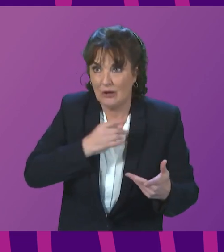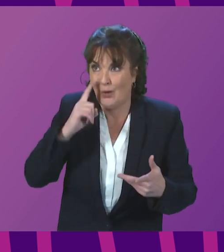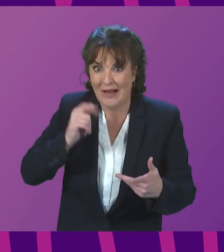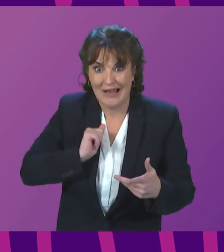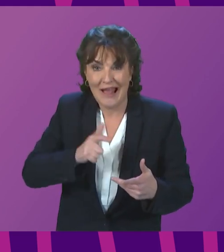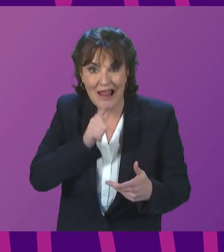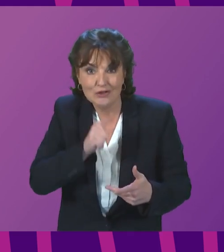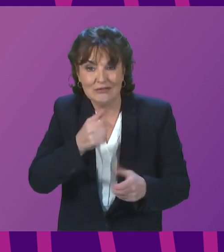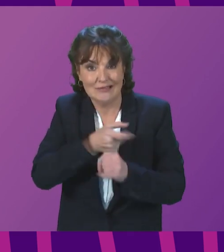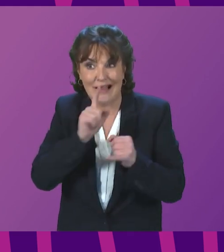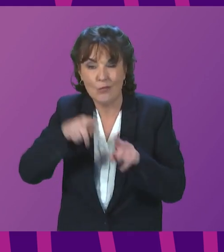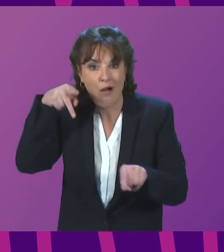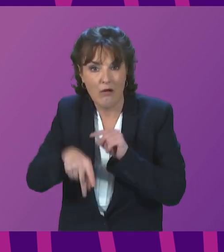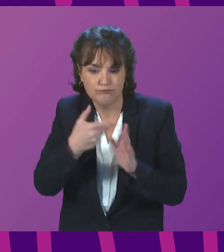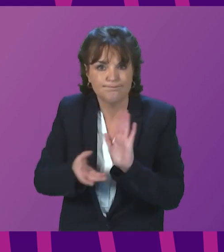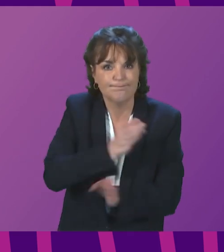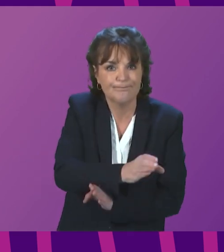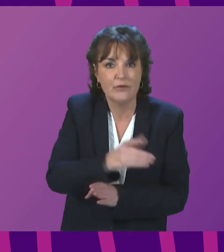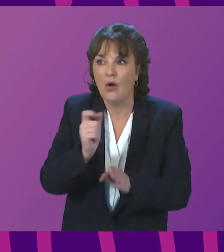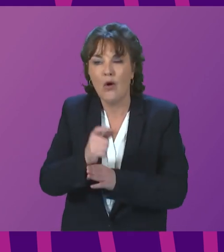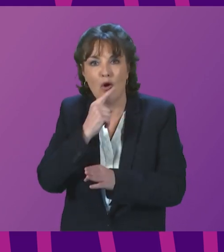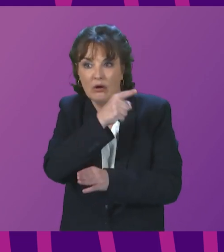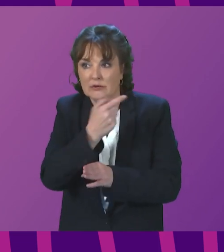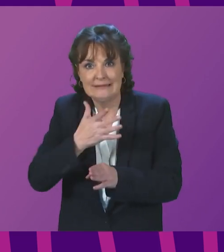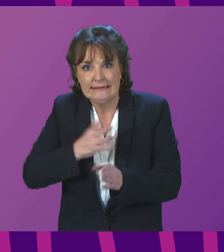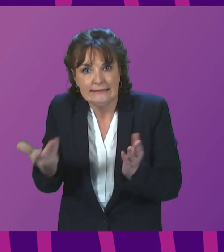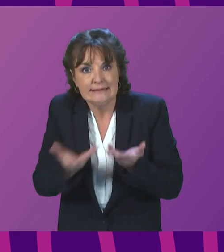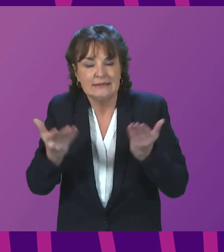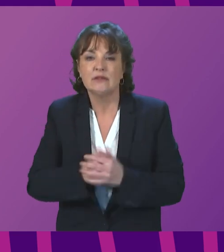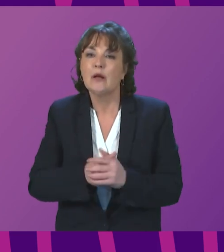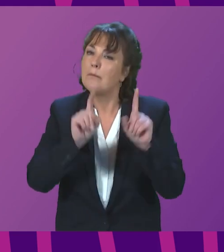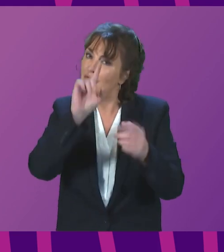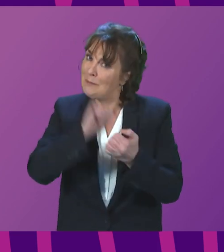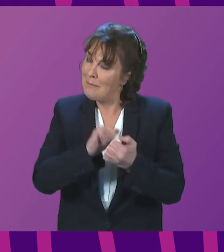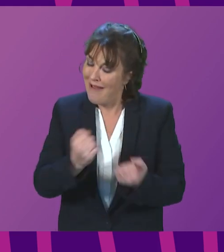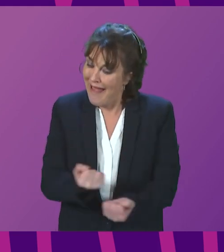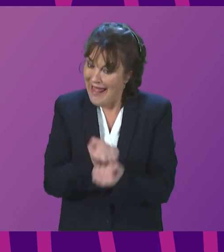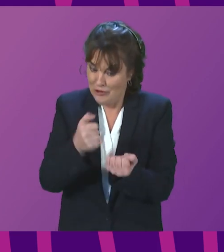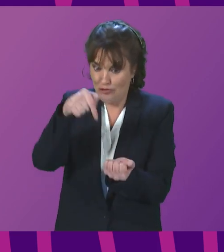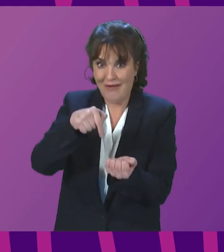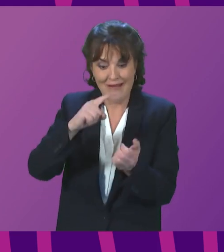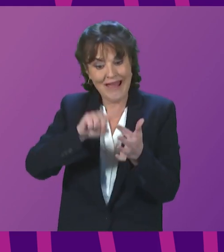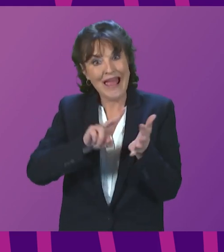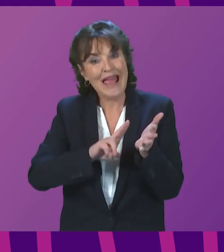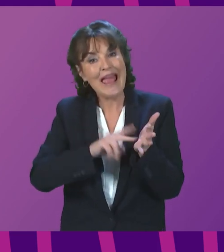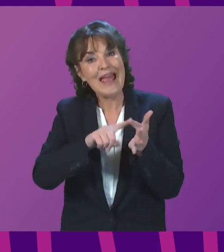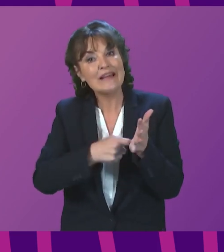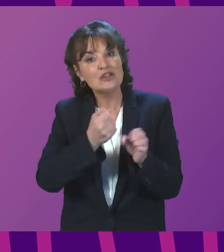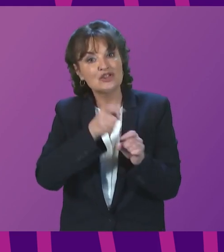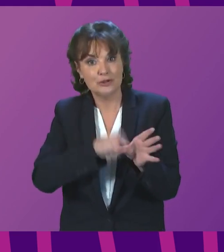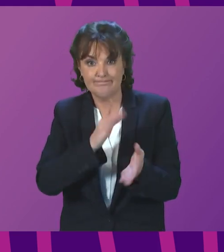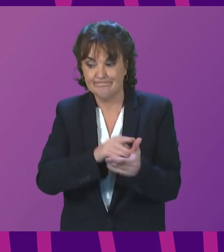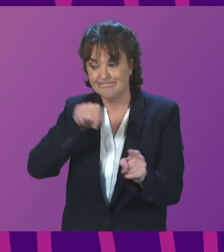use. However energy markets are reserved so we must and do urge the UK Government to do much more